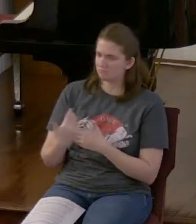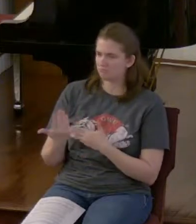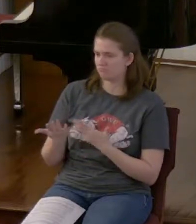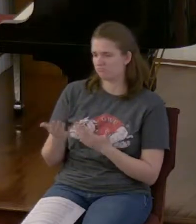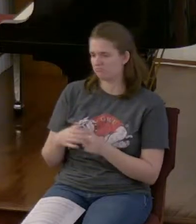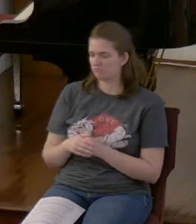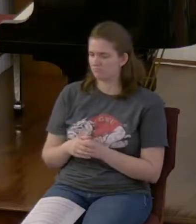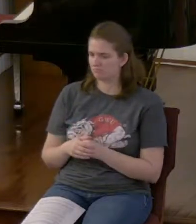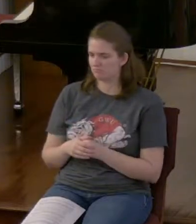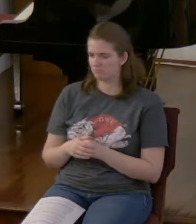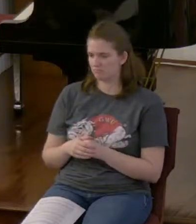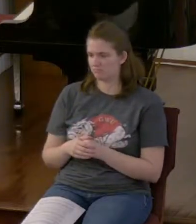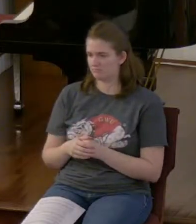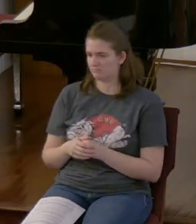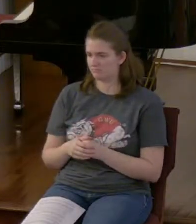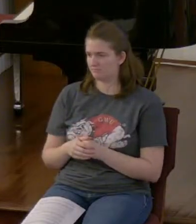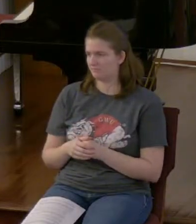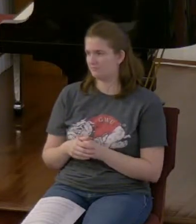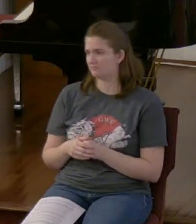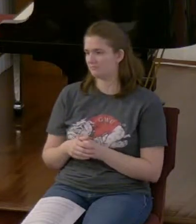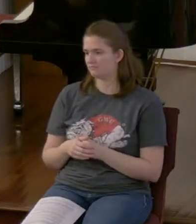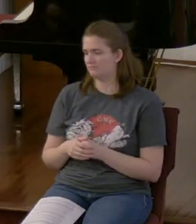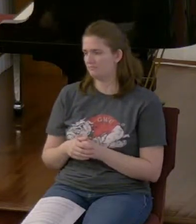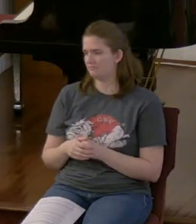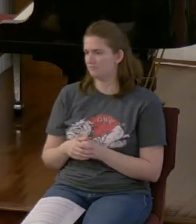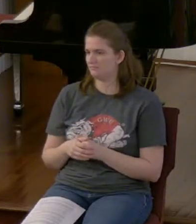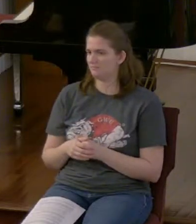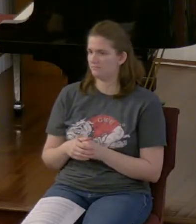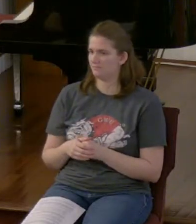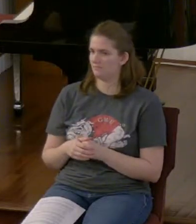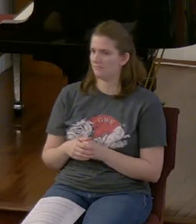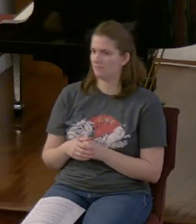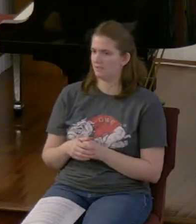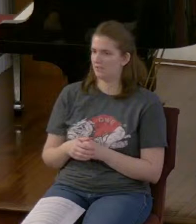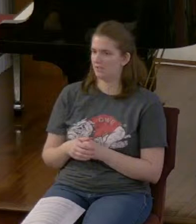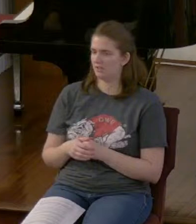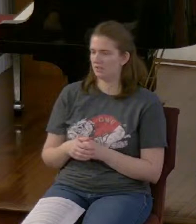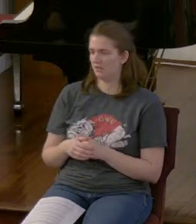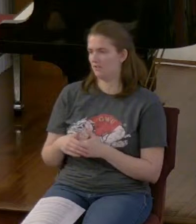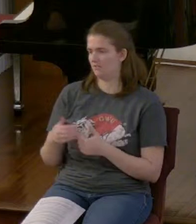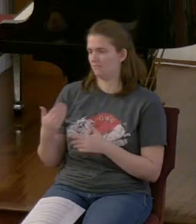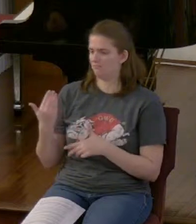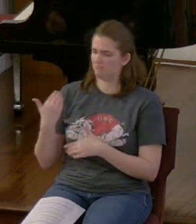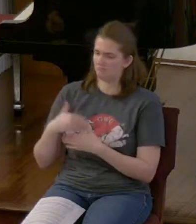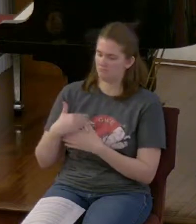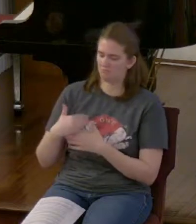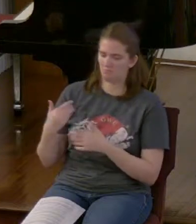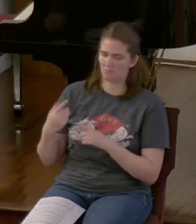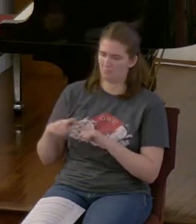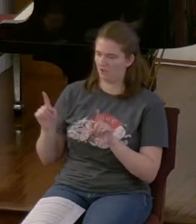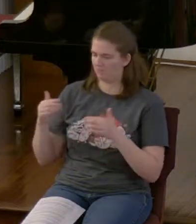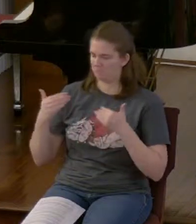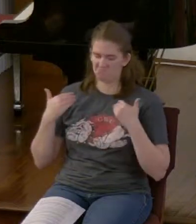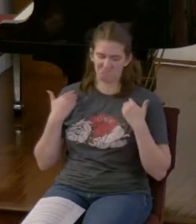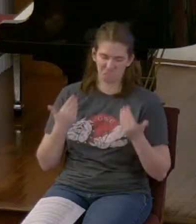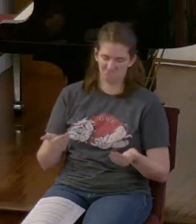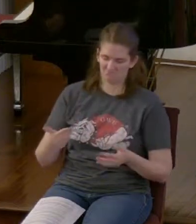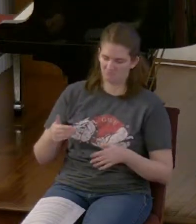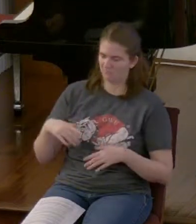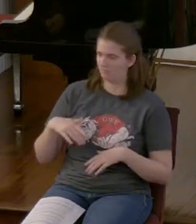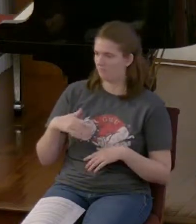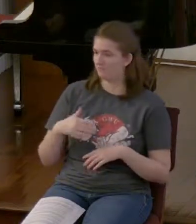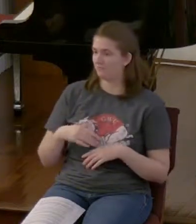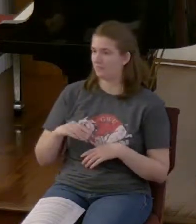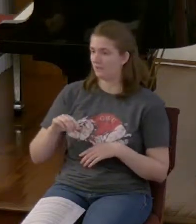That it bothers you but it's something you deal with and go on. But then there's other things that happen that